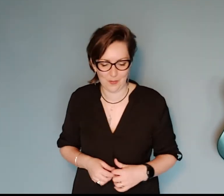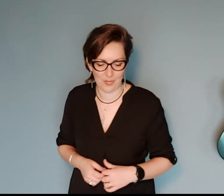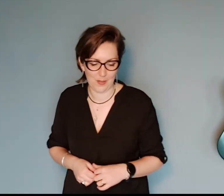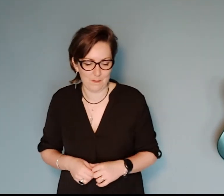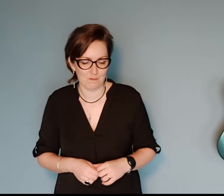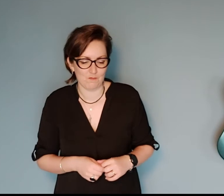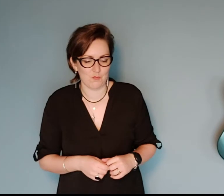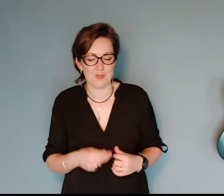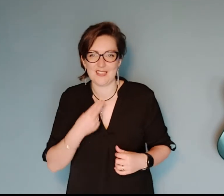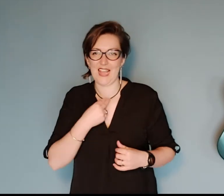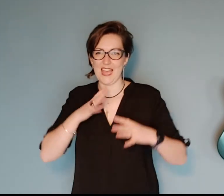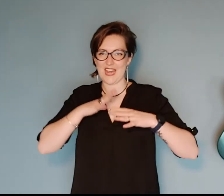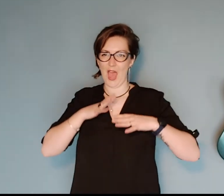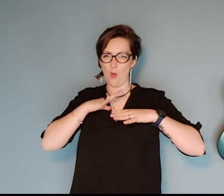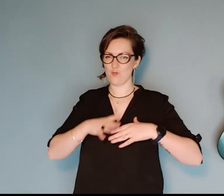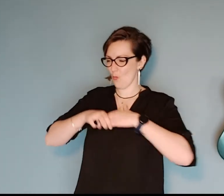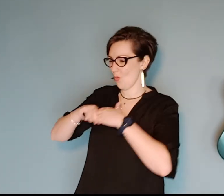I'm big hanging out without